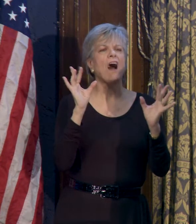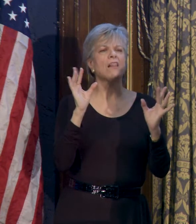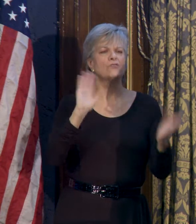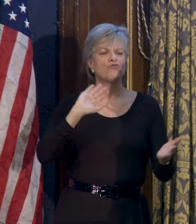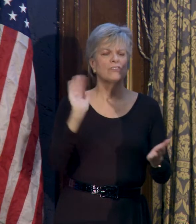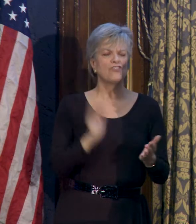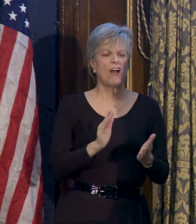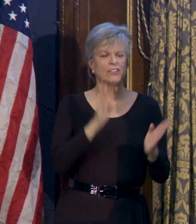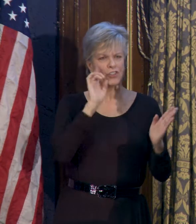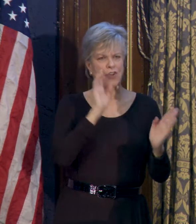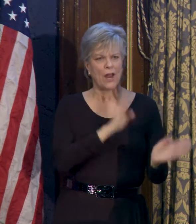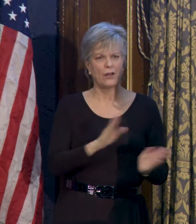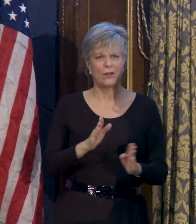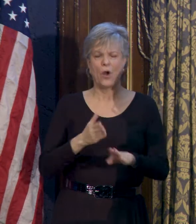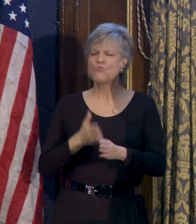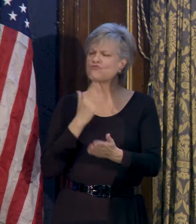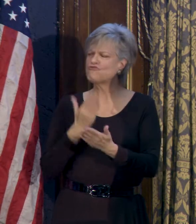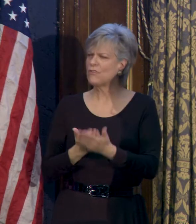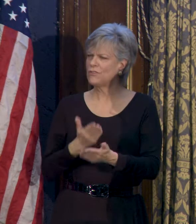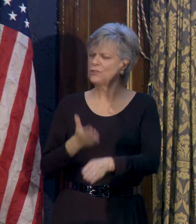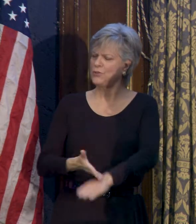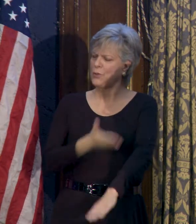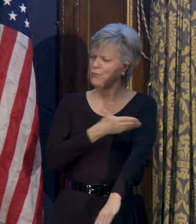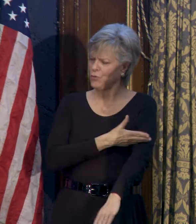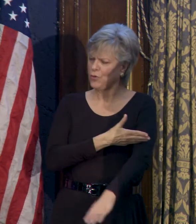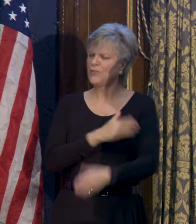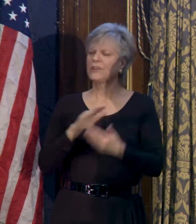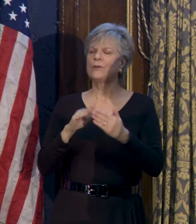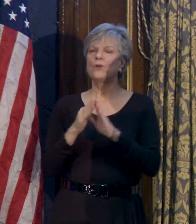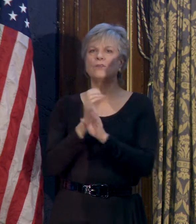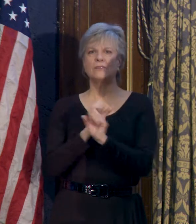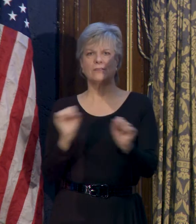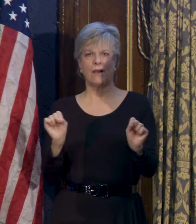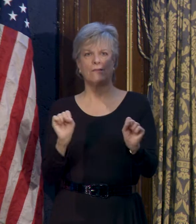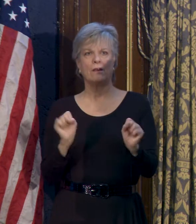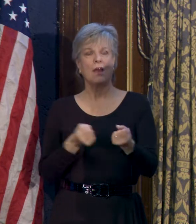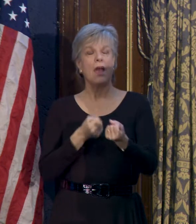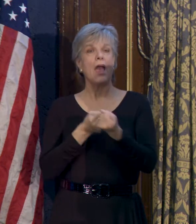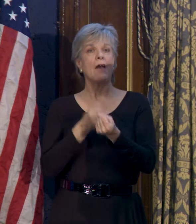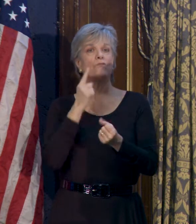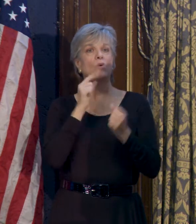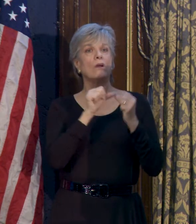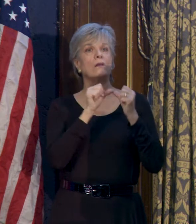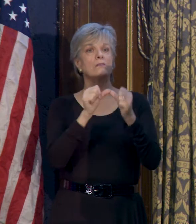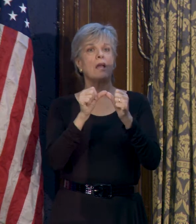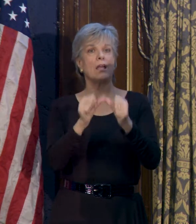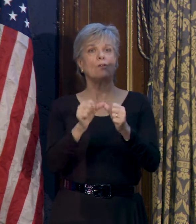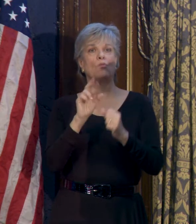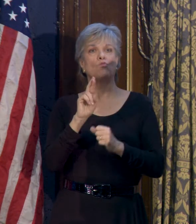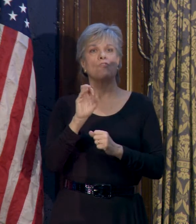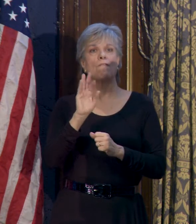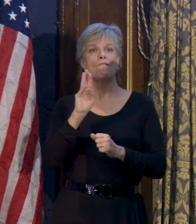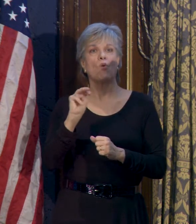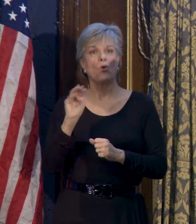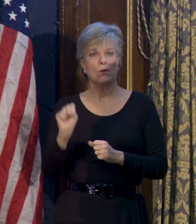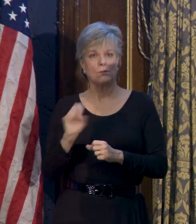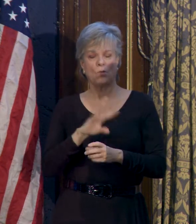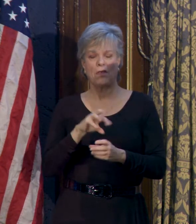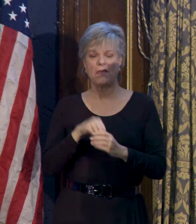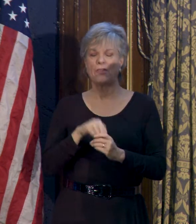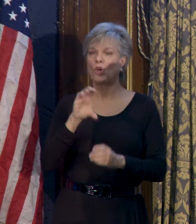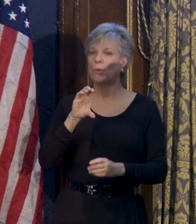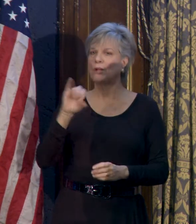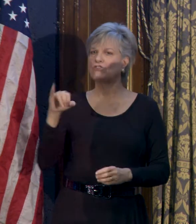proven to increase community safety. This includes advocating for sustainable reforms within the criminal